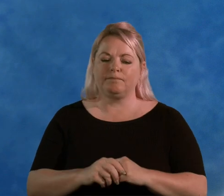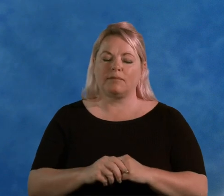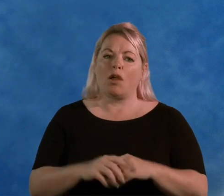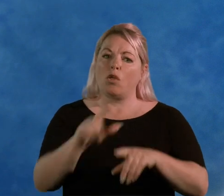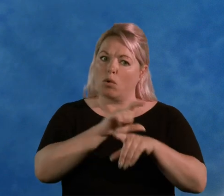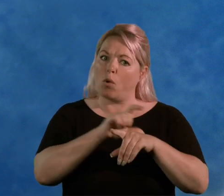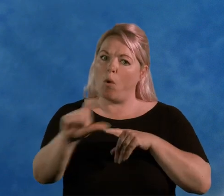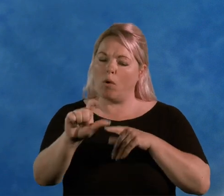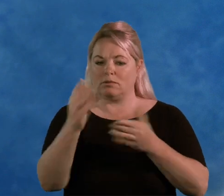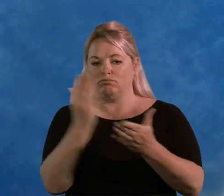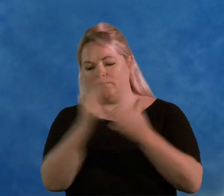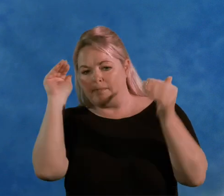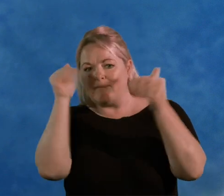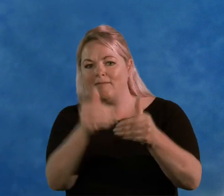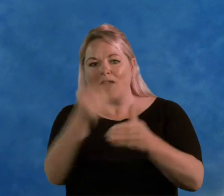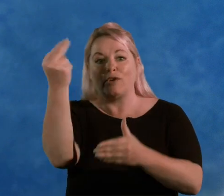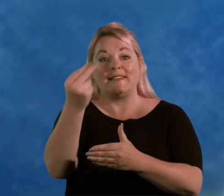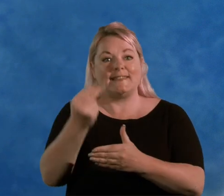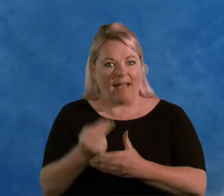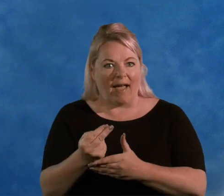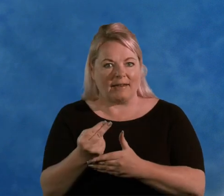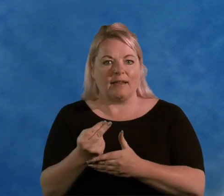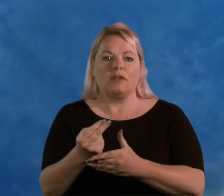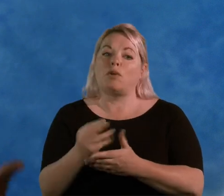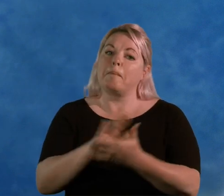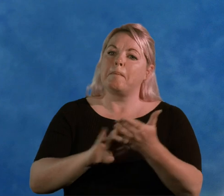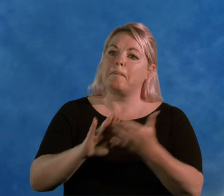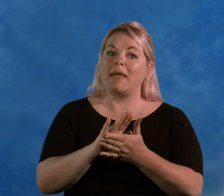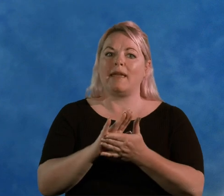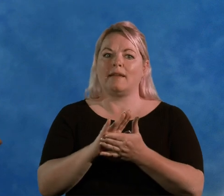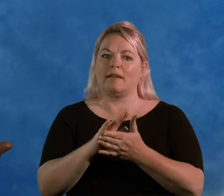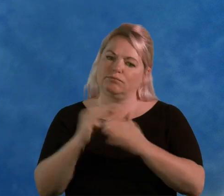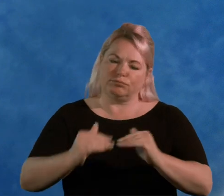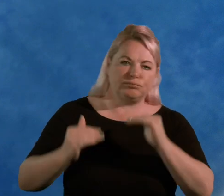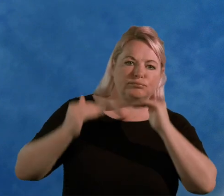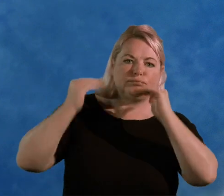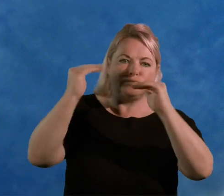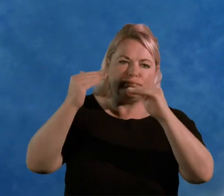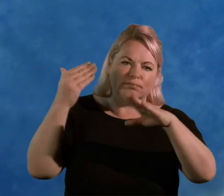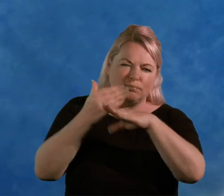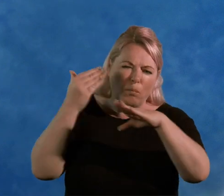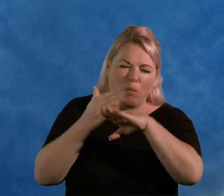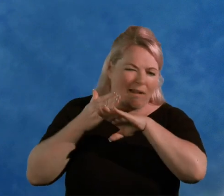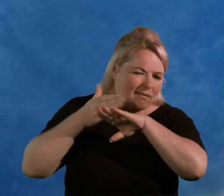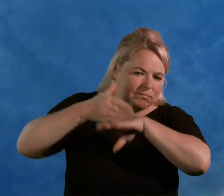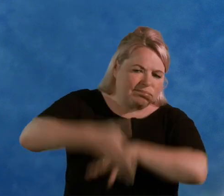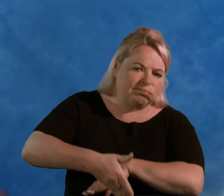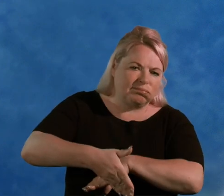course was design heavy. So I was able to excel with, you know, working so